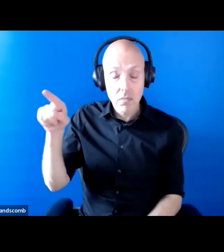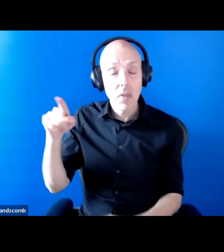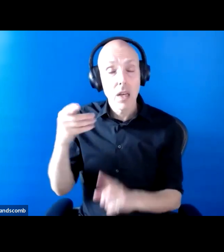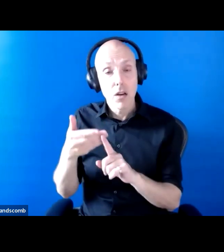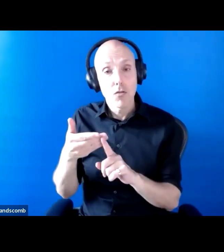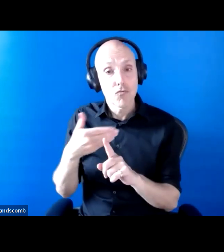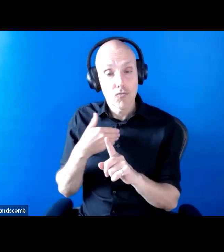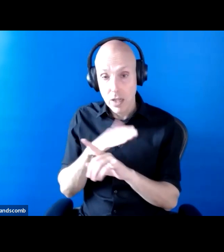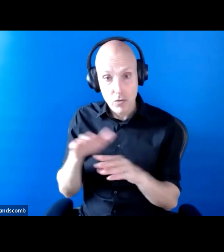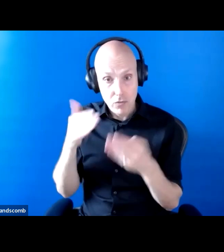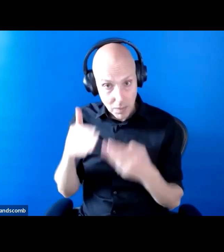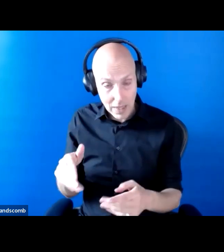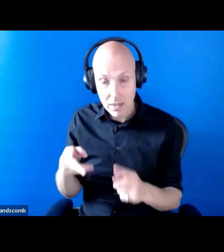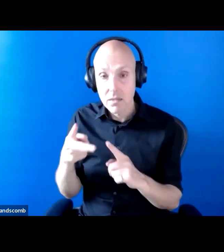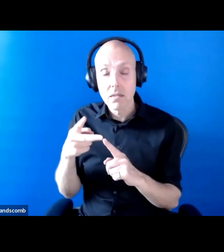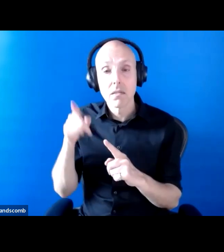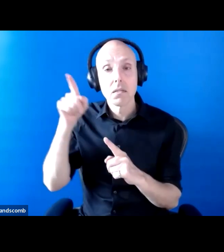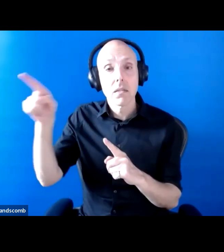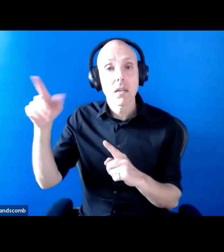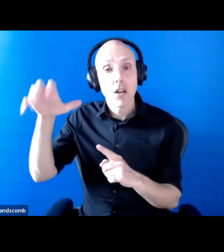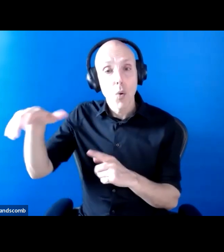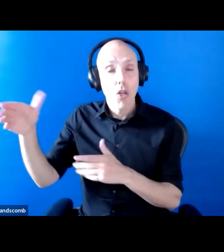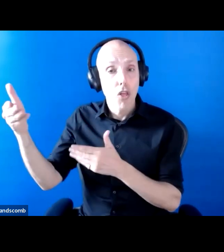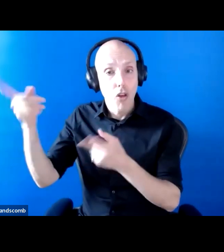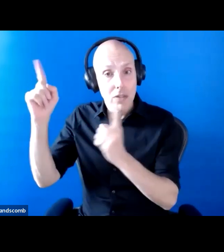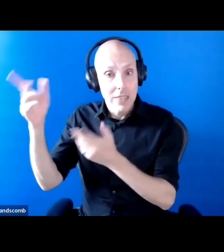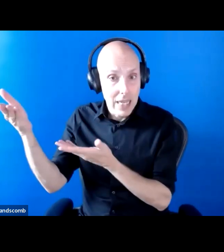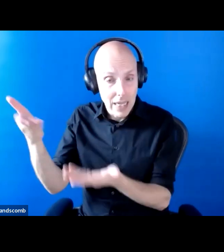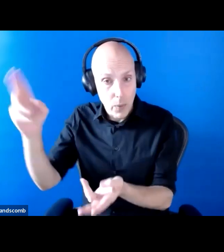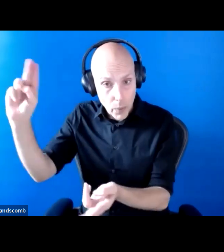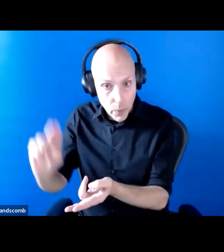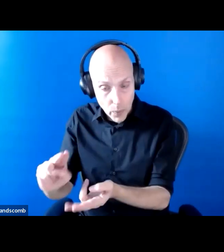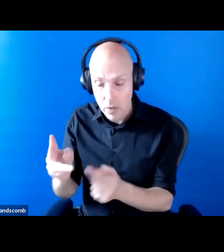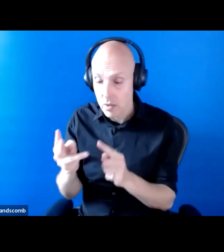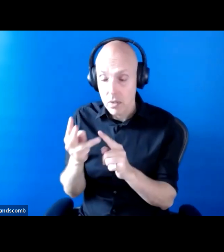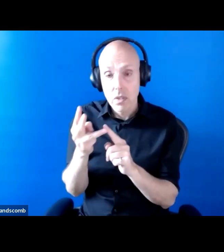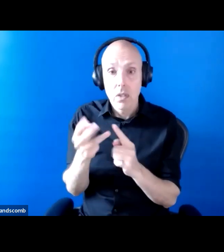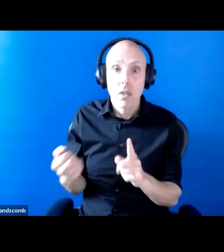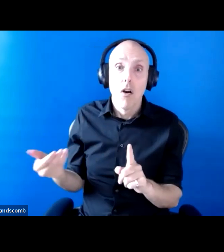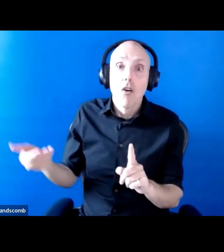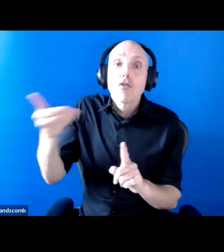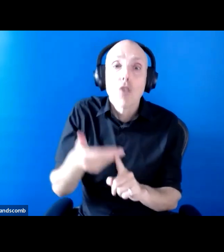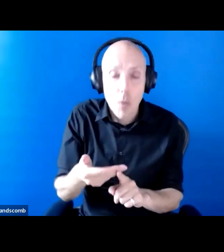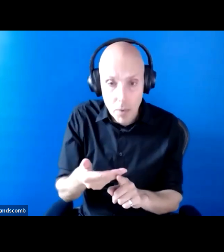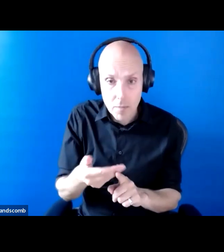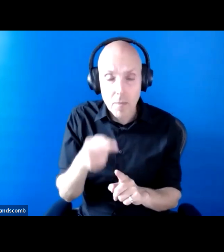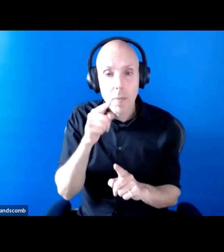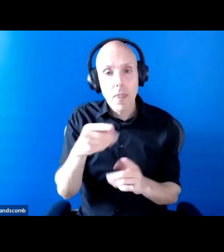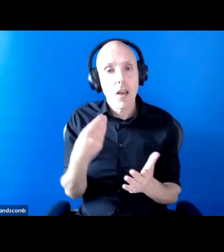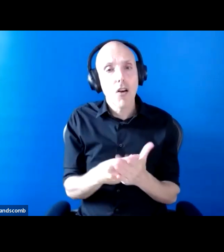implemented, we now have a cost of living crisis. Joseph Rowntree estimates that there's